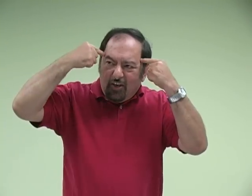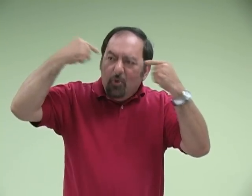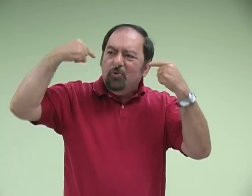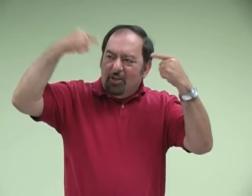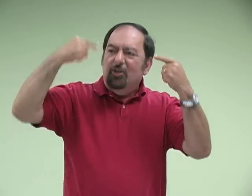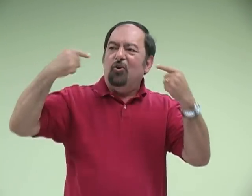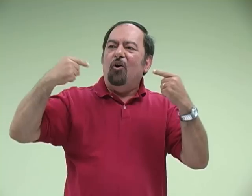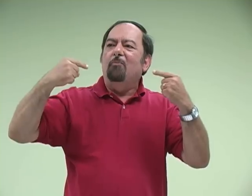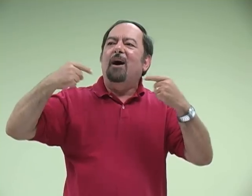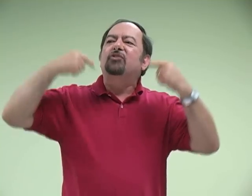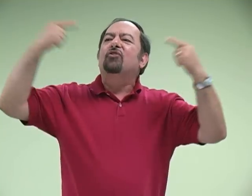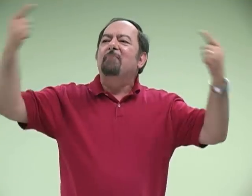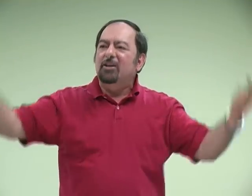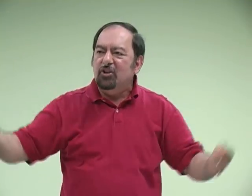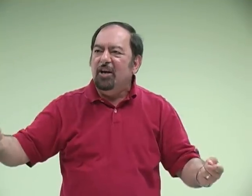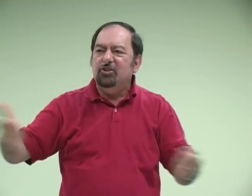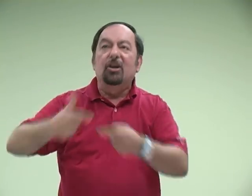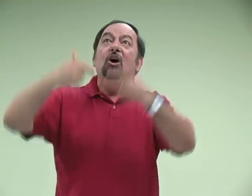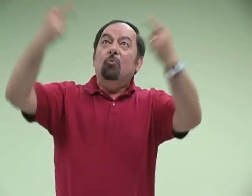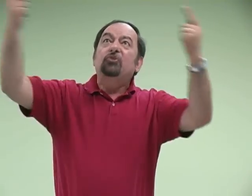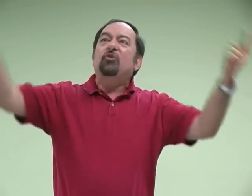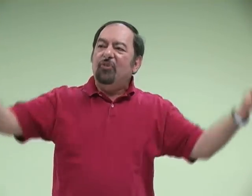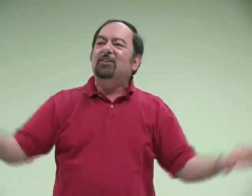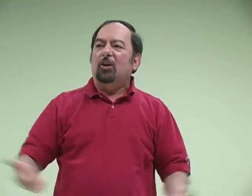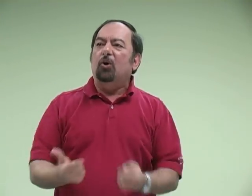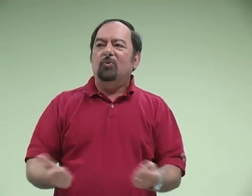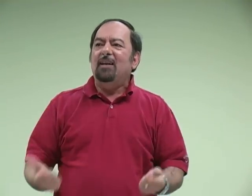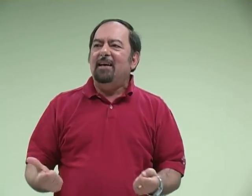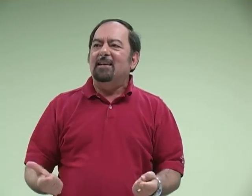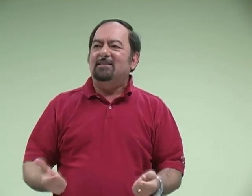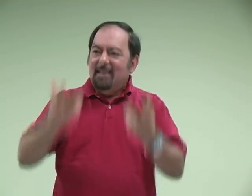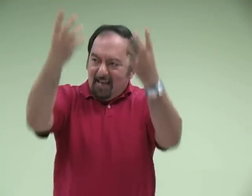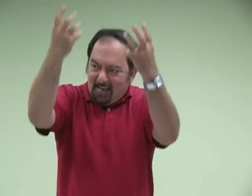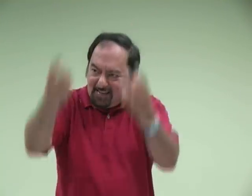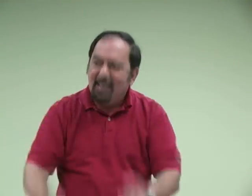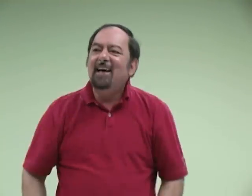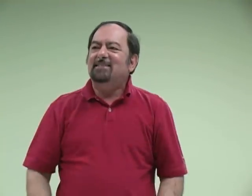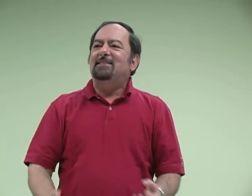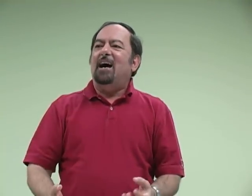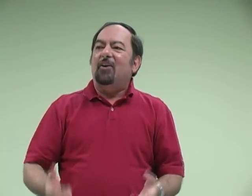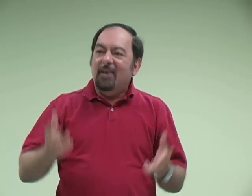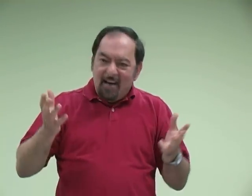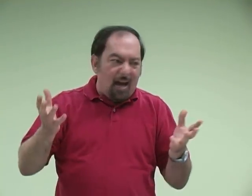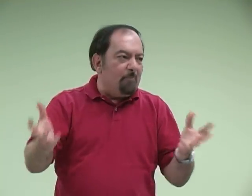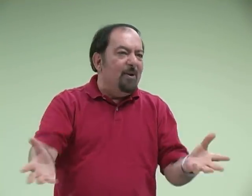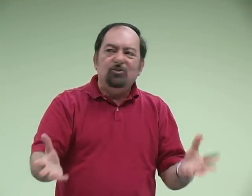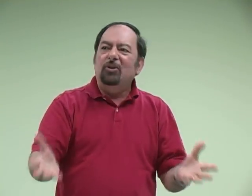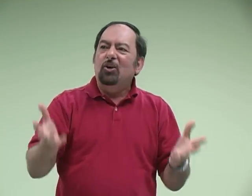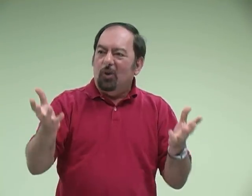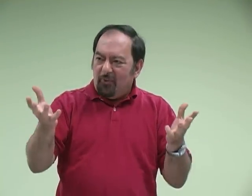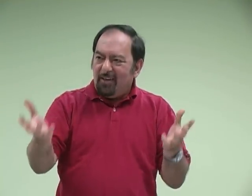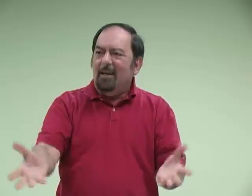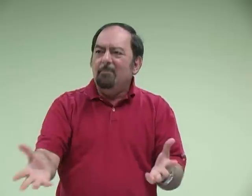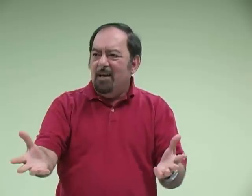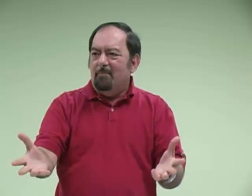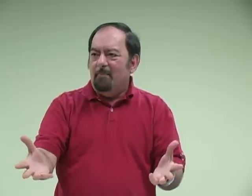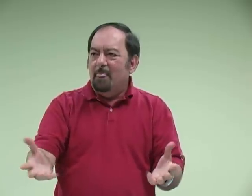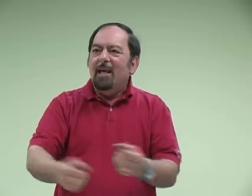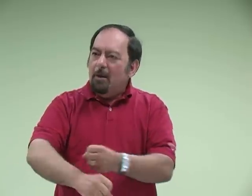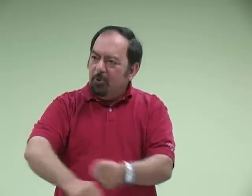accuser in your own mind, your imagination, what you think the Lord really is. Is cast down. And I pray today you'll overcome Him. And